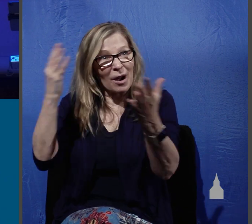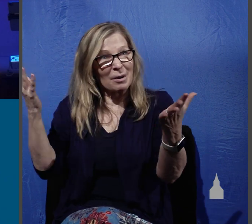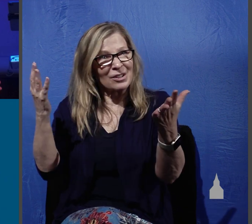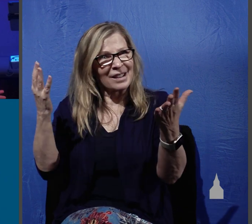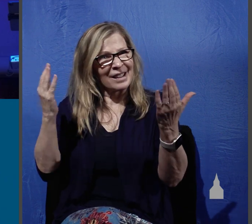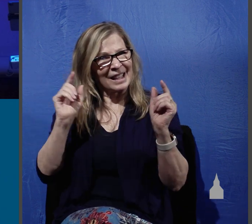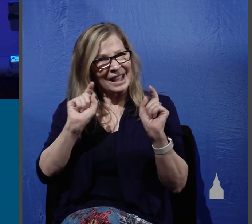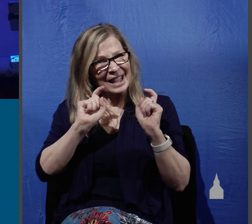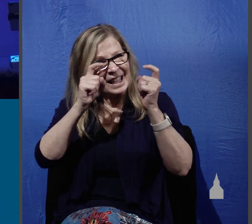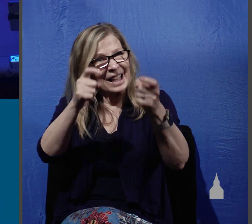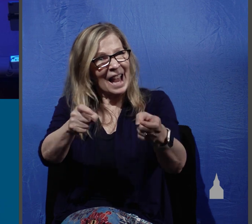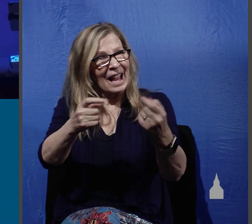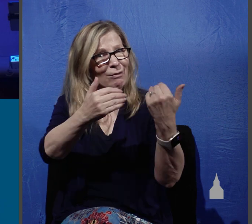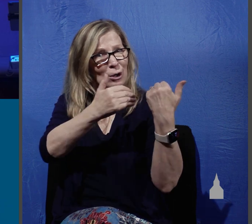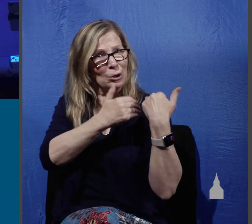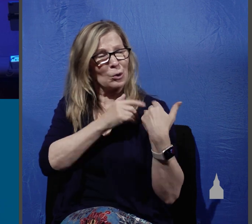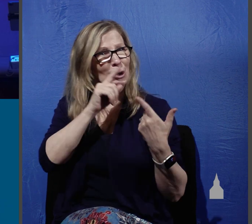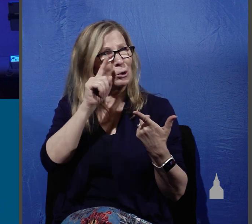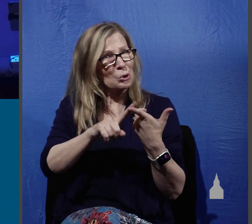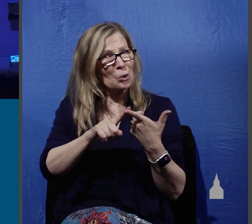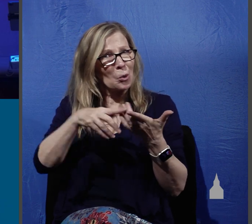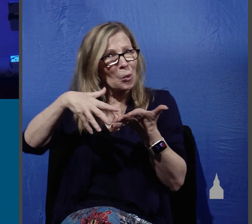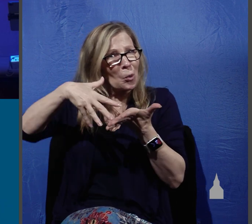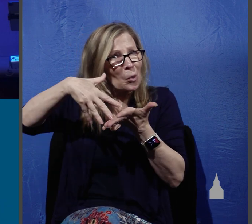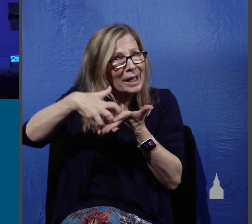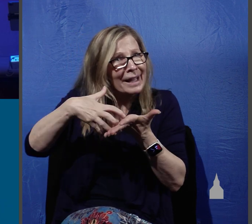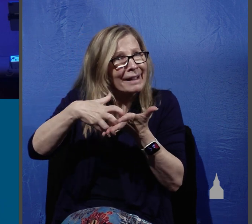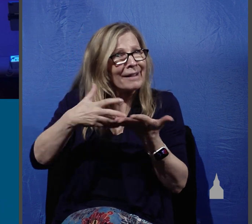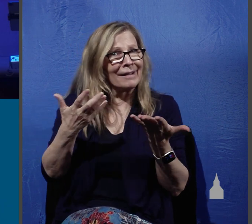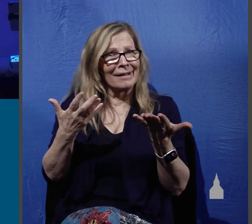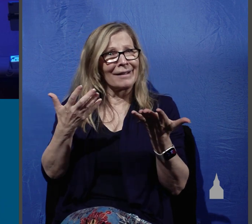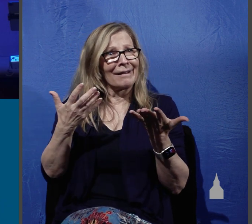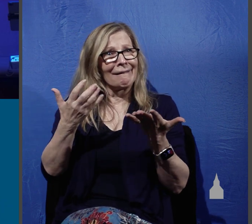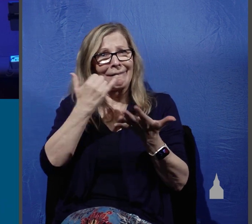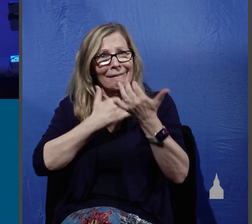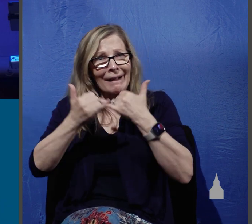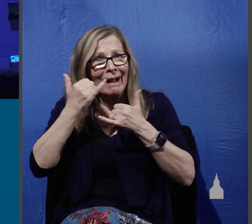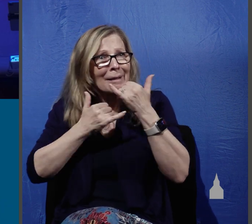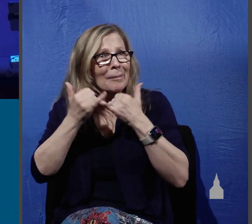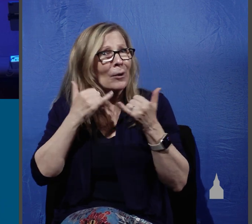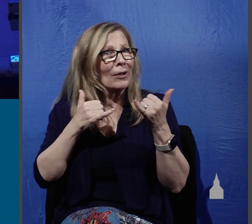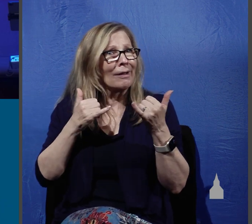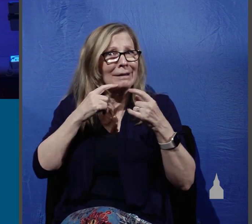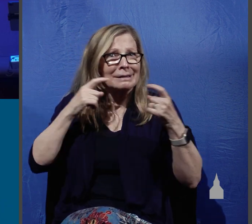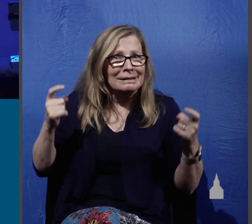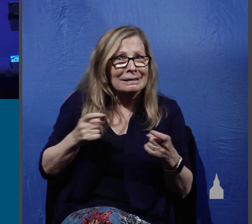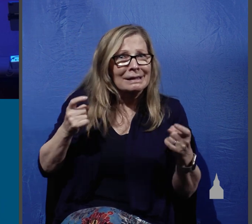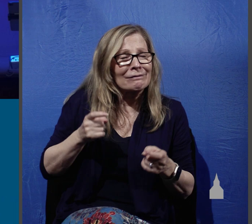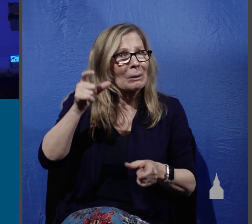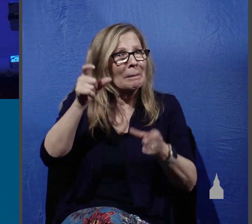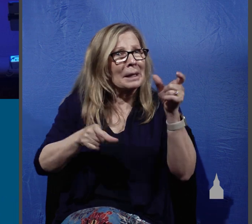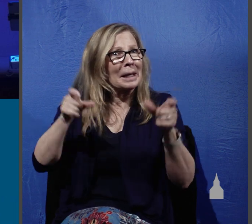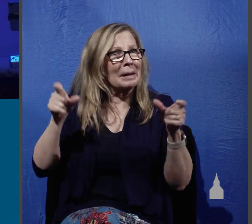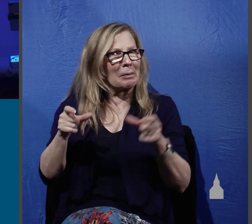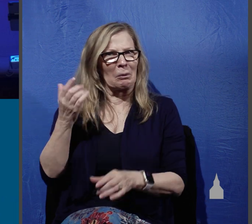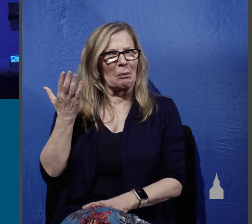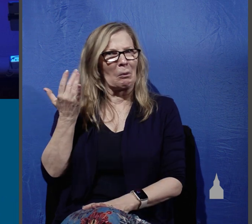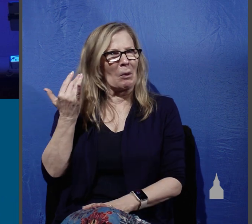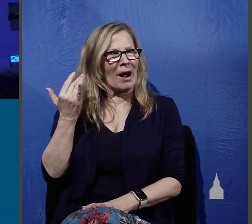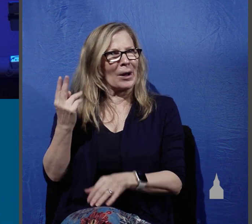oftentimes fickle, and unfaithful people like us? Well, he hasn't told us why. He hasn't told us why he's